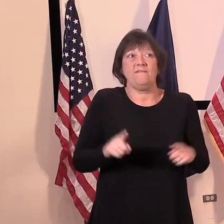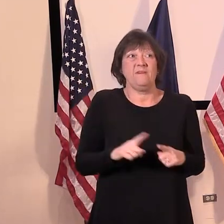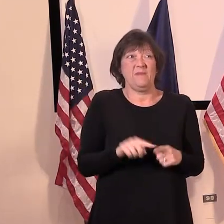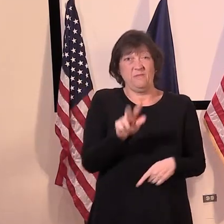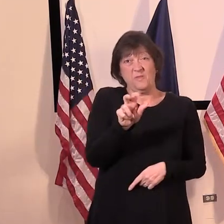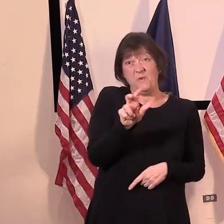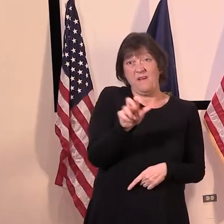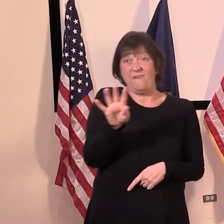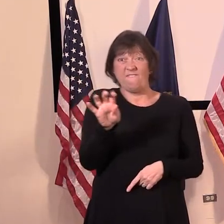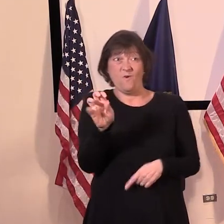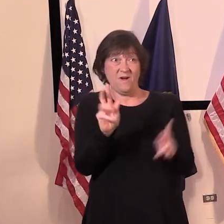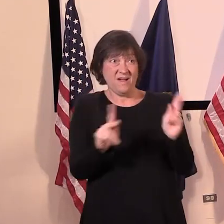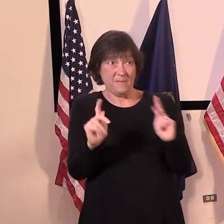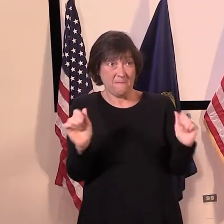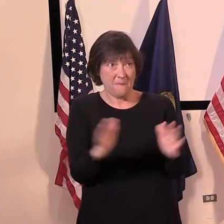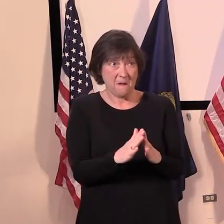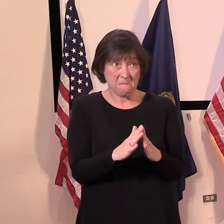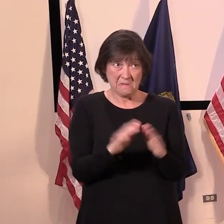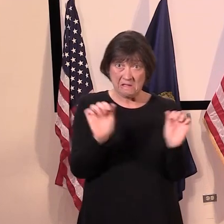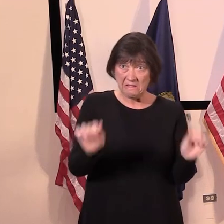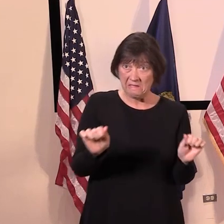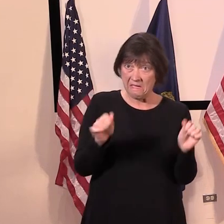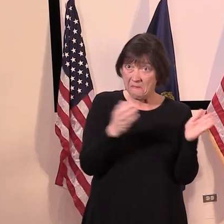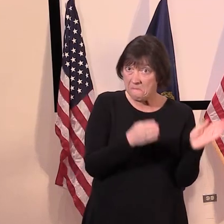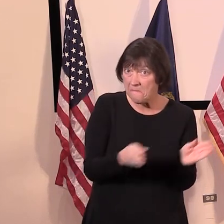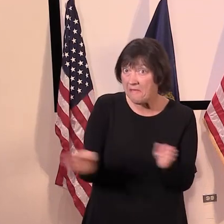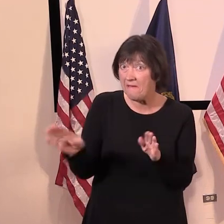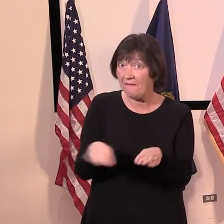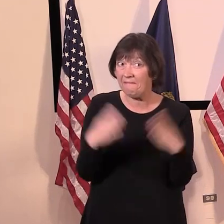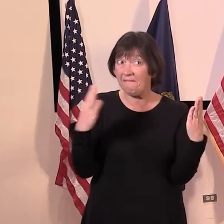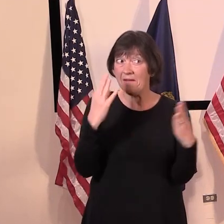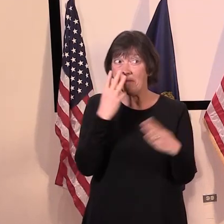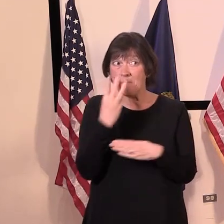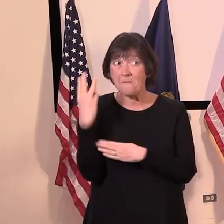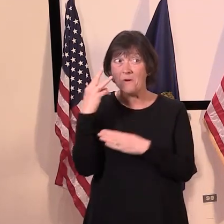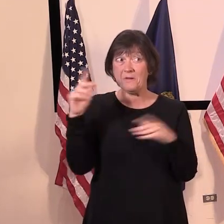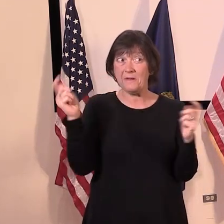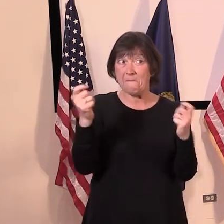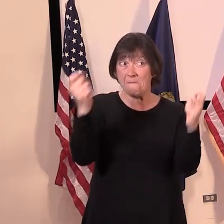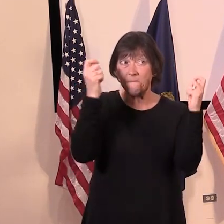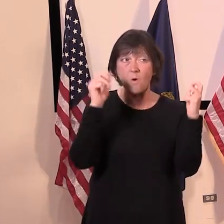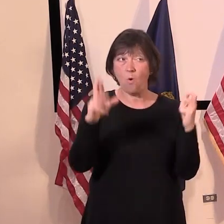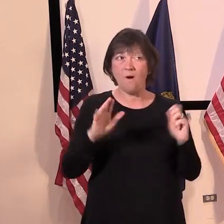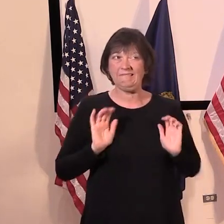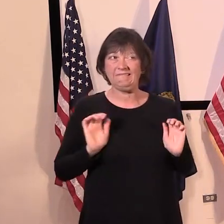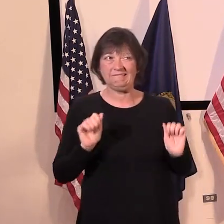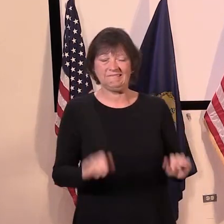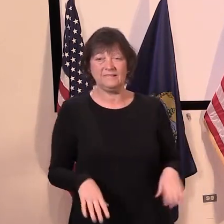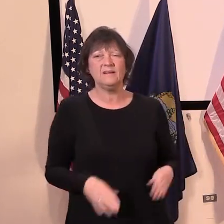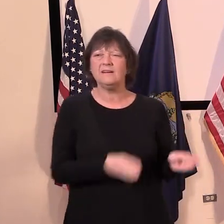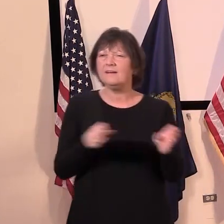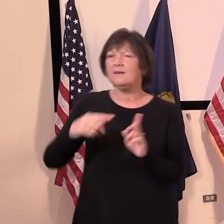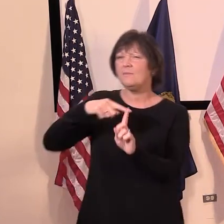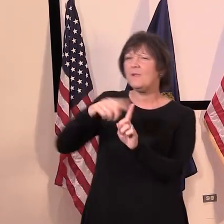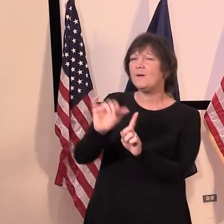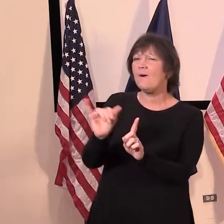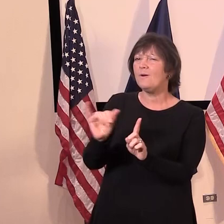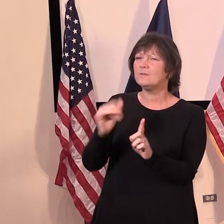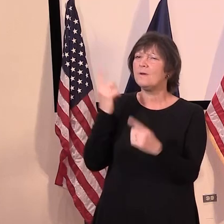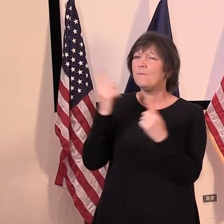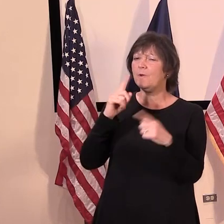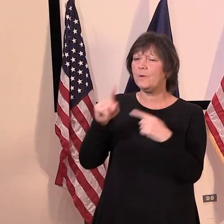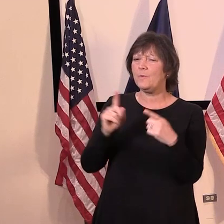Should they continue planning for that event? And I'm also wondering when the state can expect to open up the personal care services